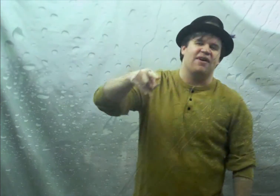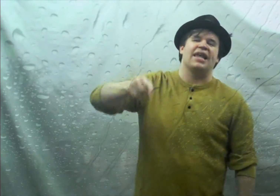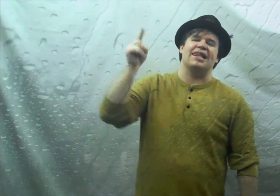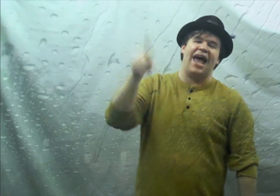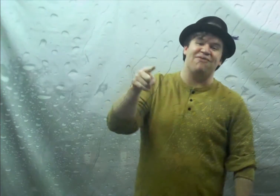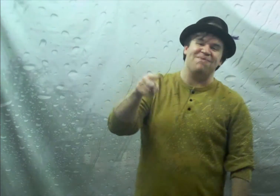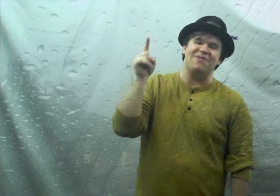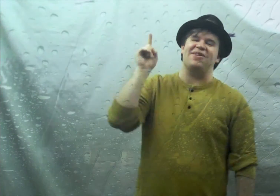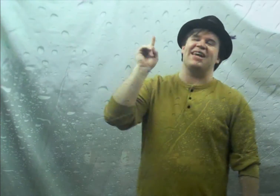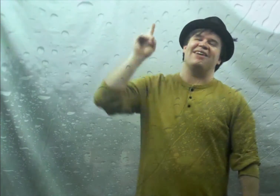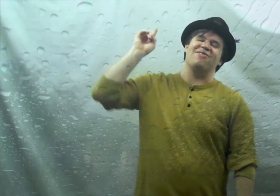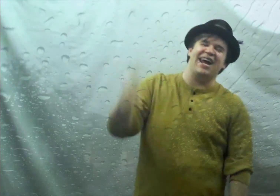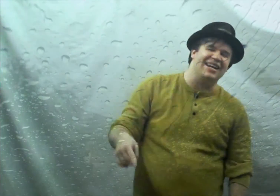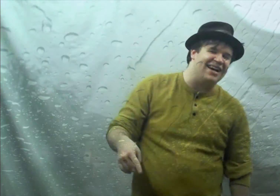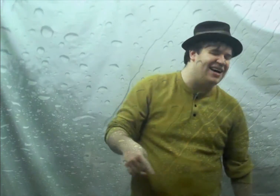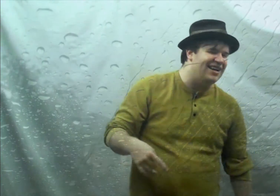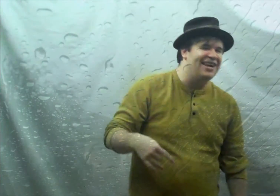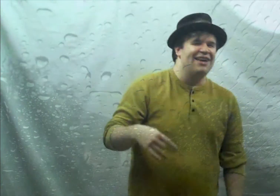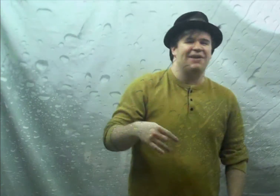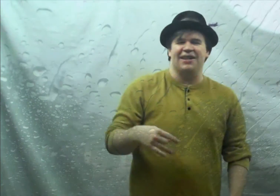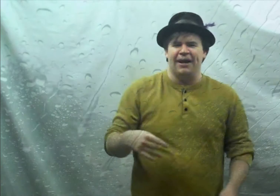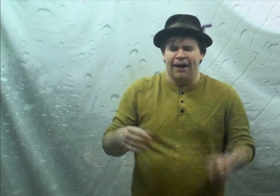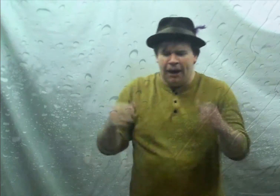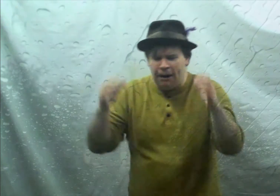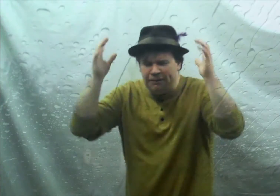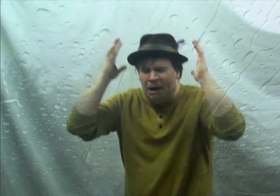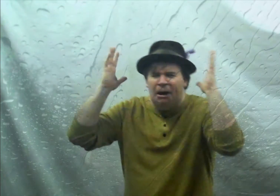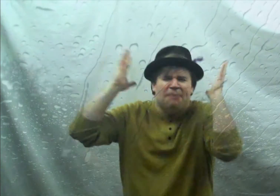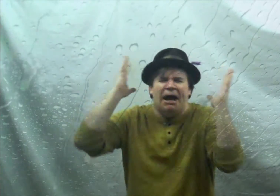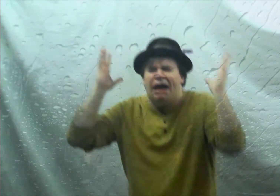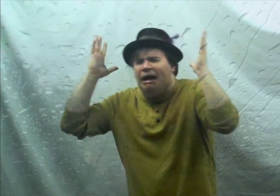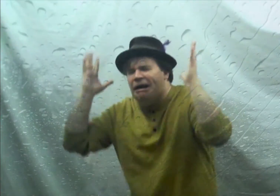laugh at people getting rained on being like oh no my hair